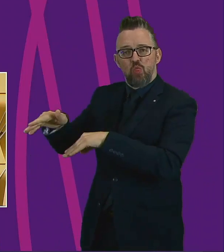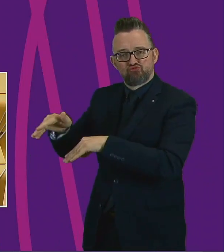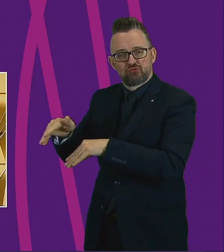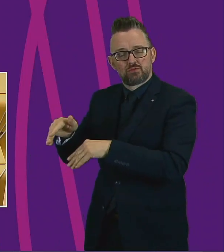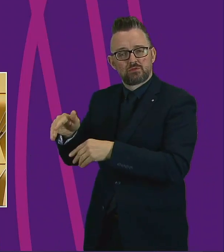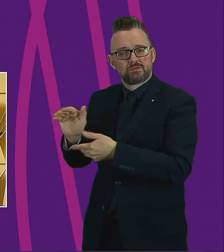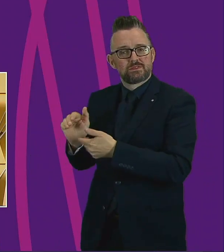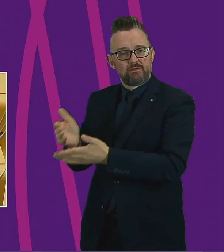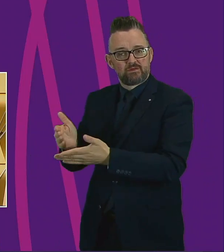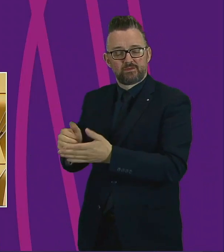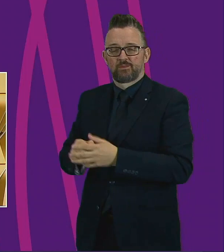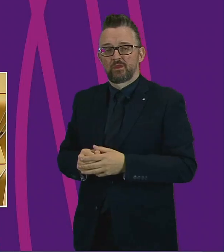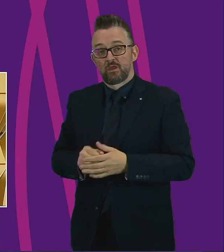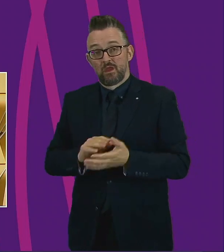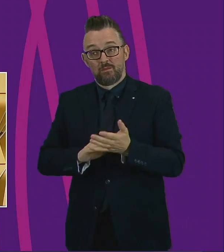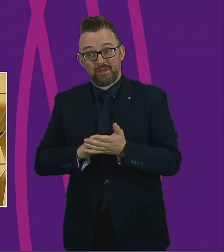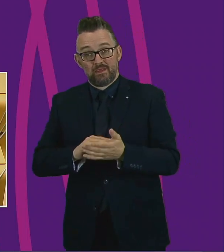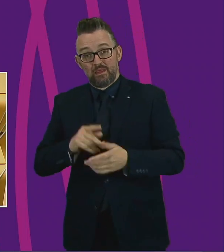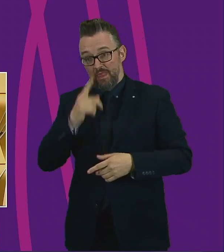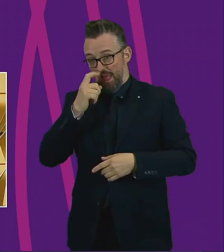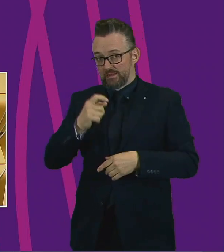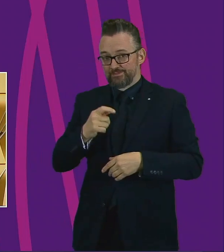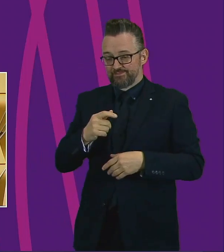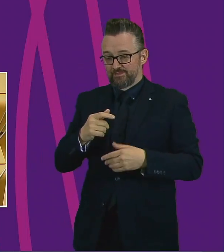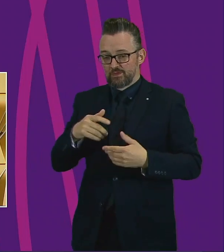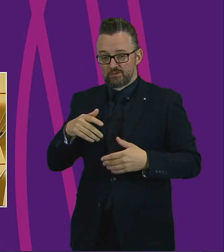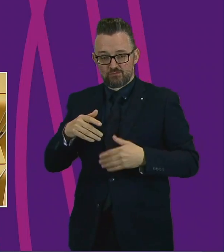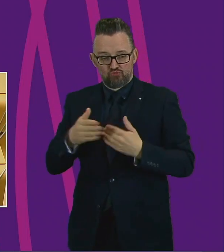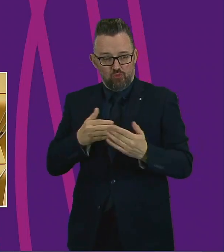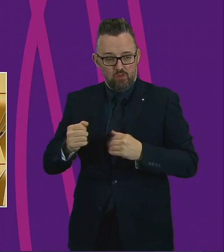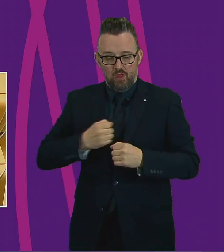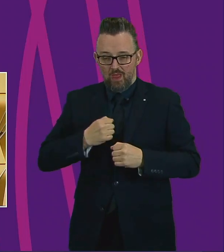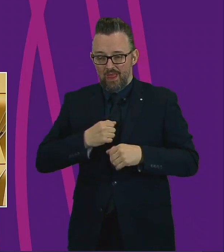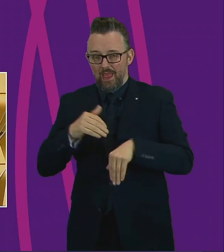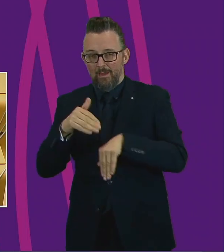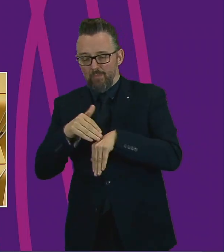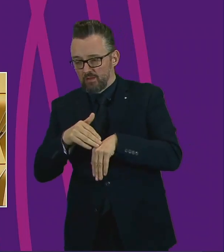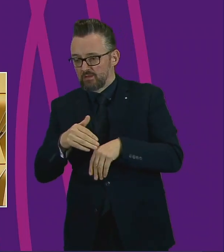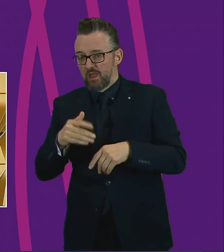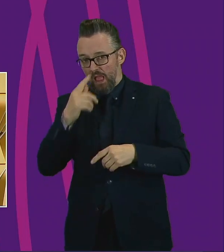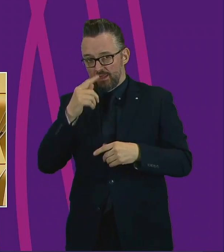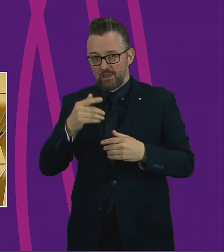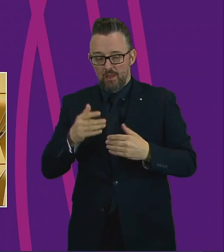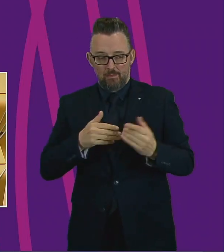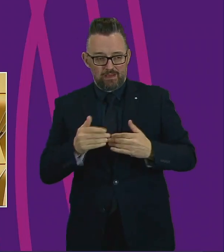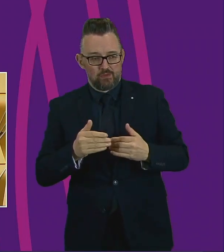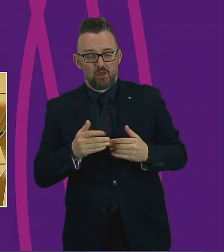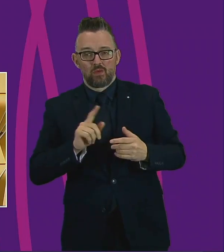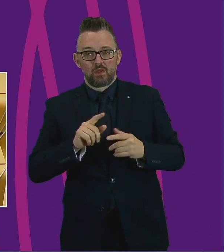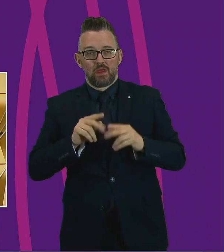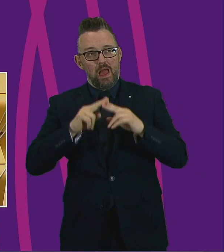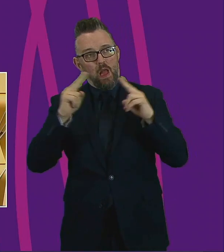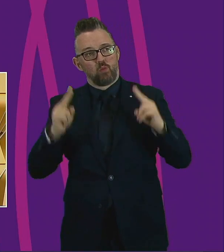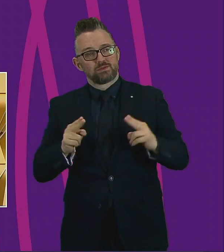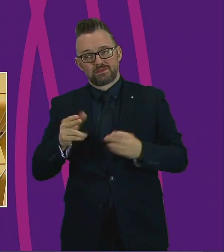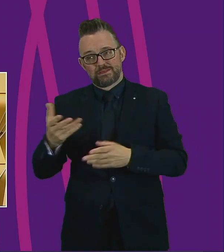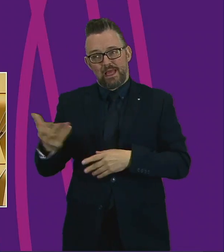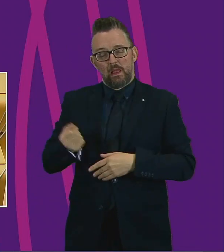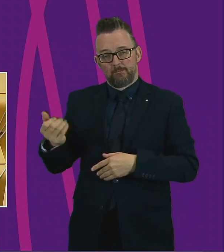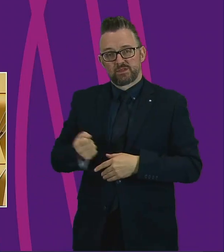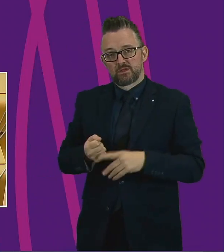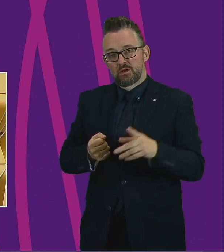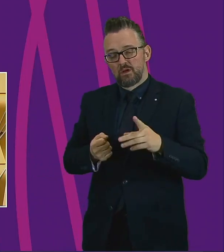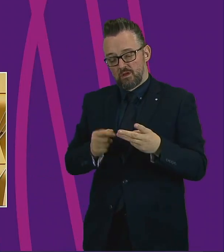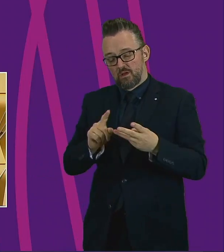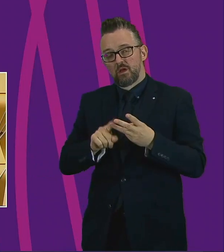support that they need so they can maximise their impact and they can maximise individual households incomes. I'm also worried about